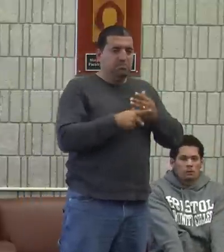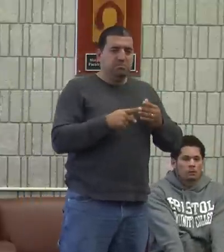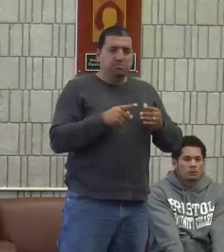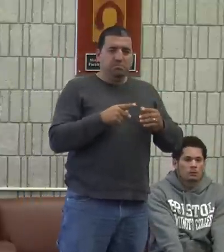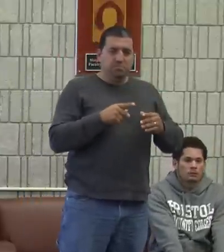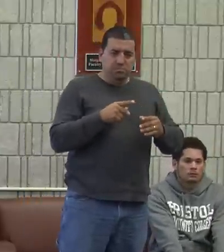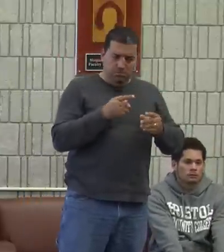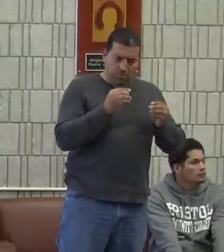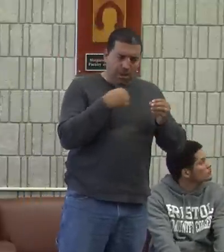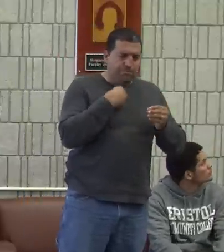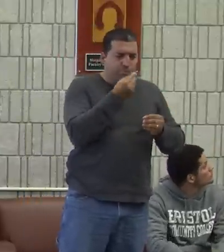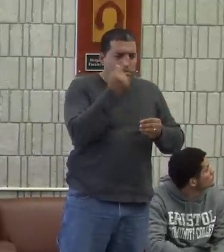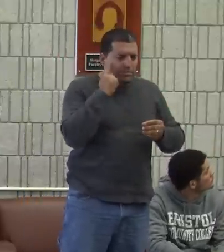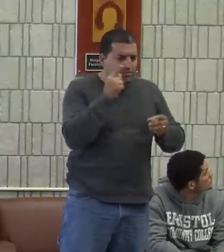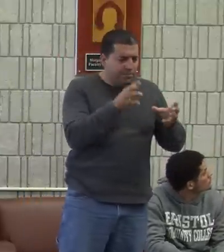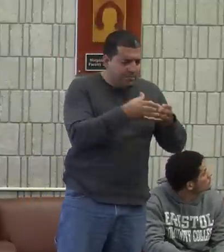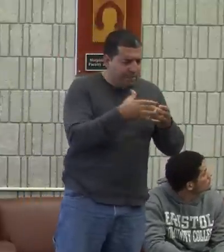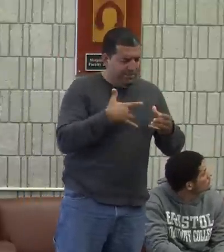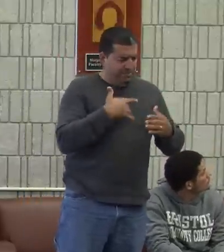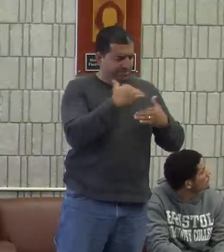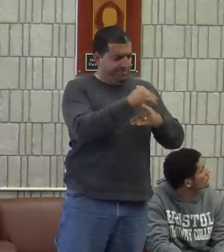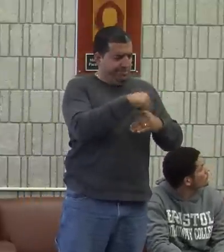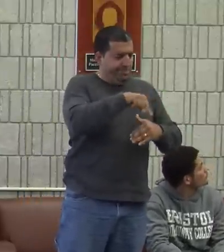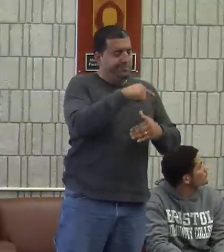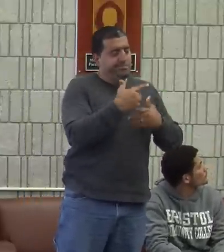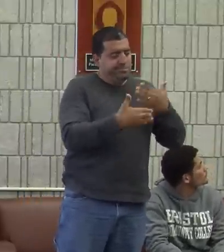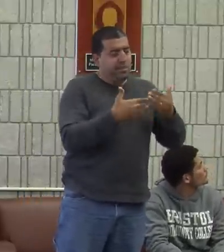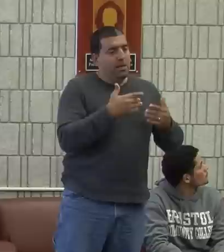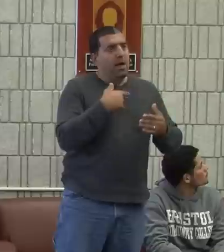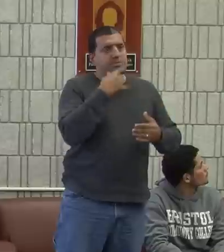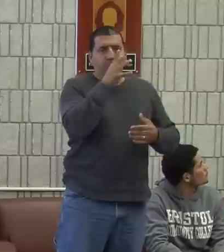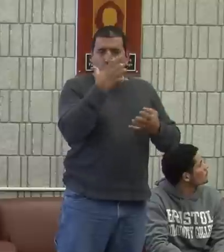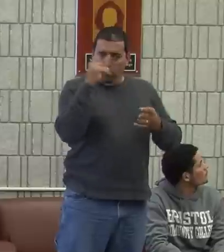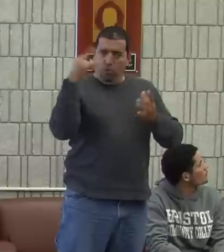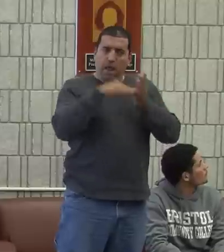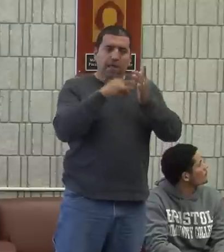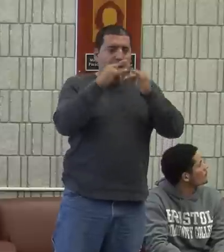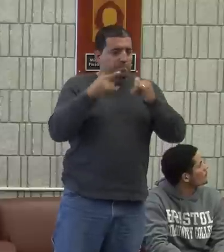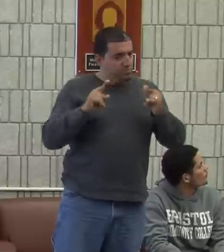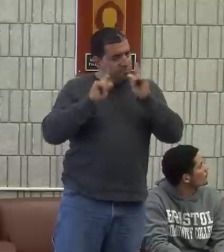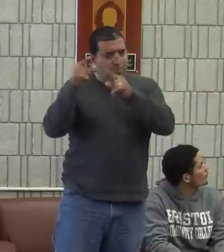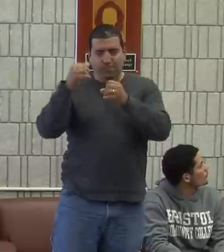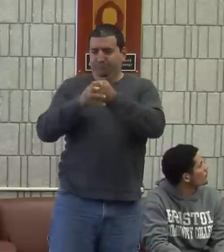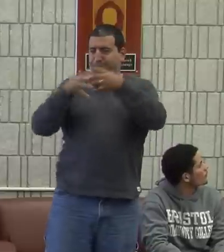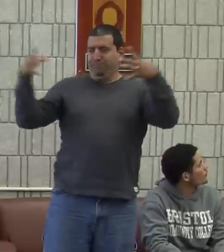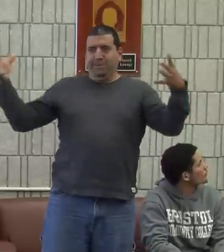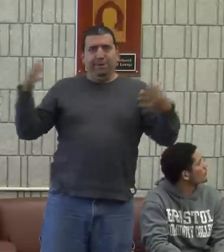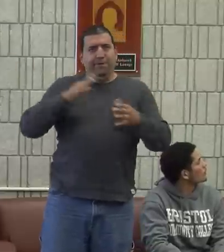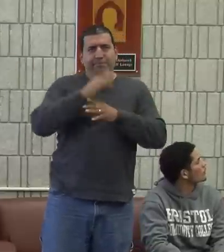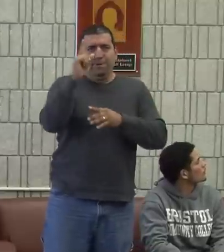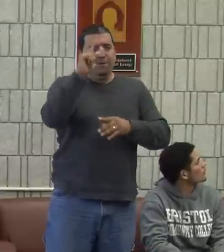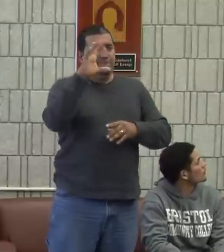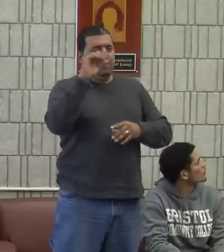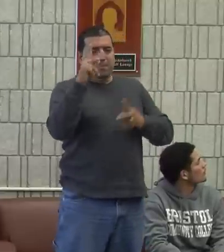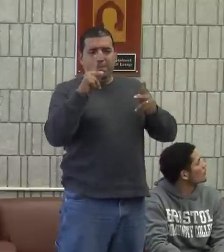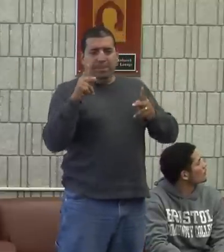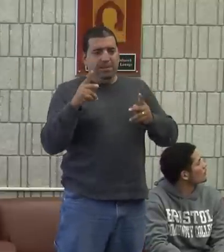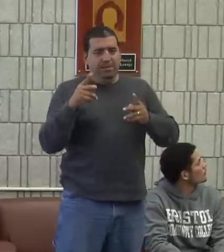mainstream program at Reed's, and there were some deaf people there. I felt it was a little limited, and I said, I wanted to go to camp again. And there were